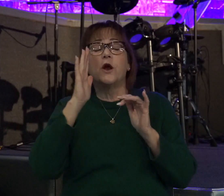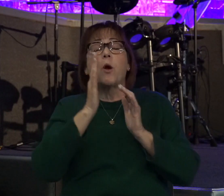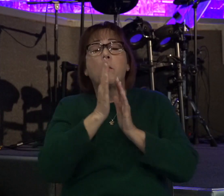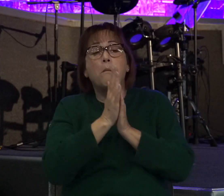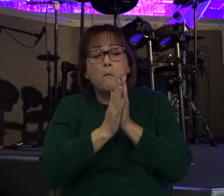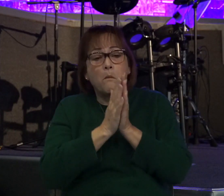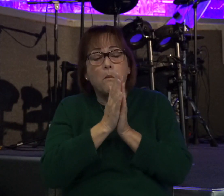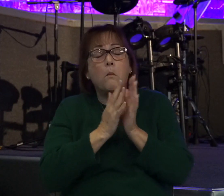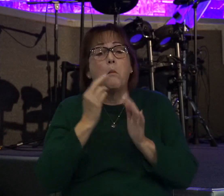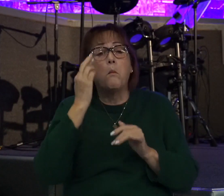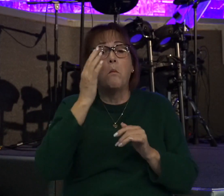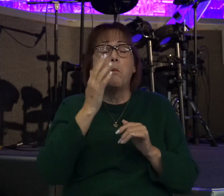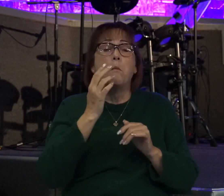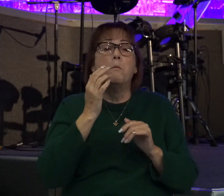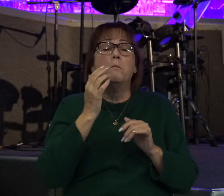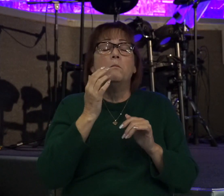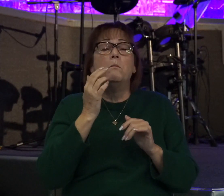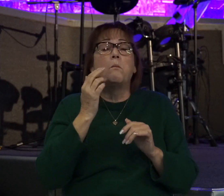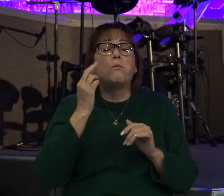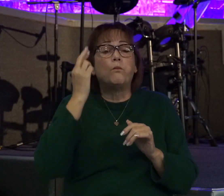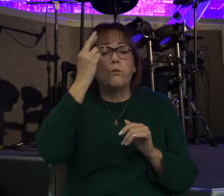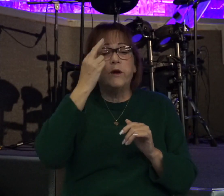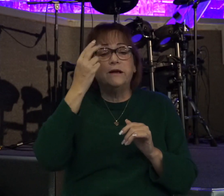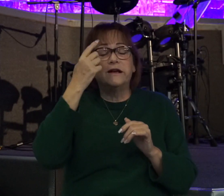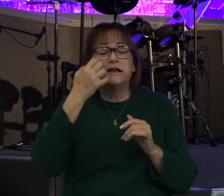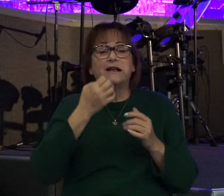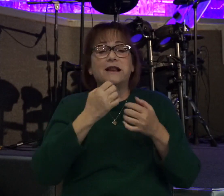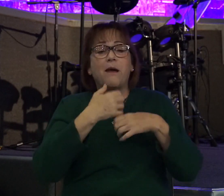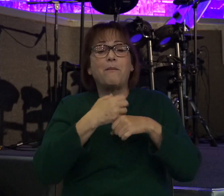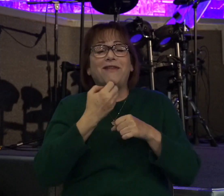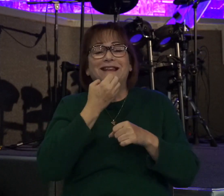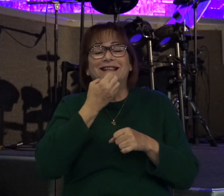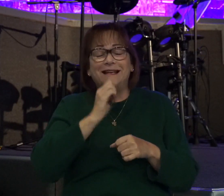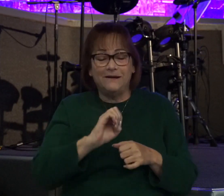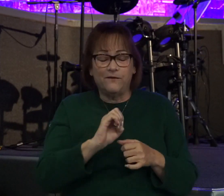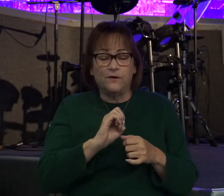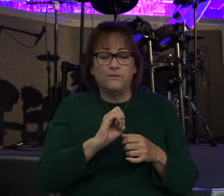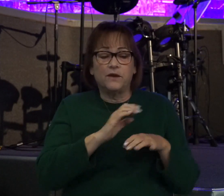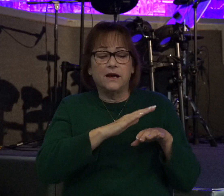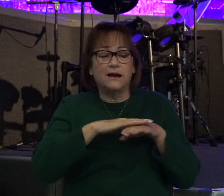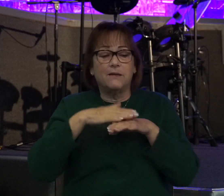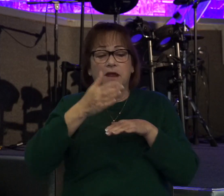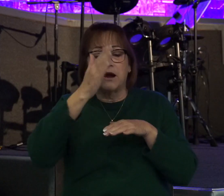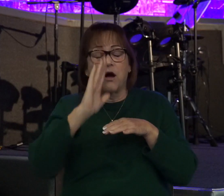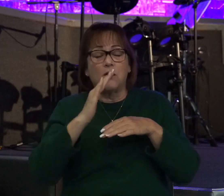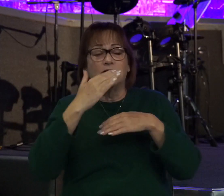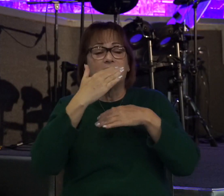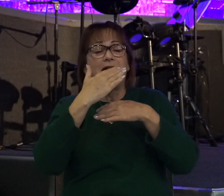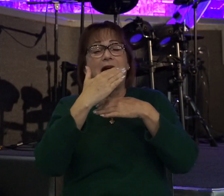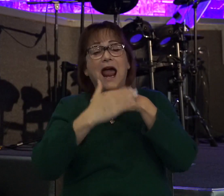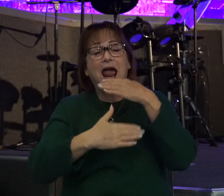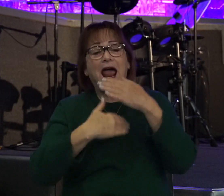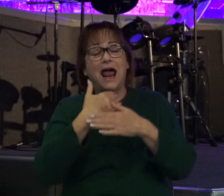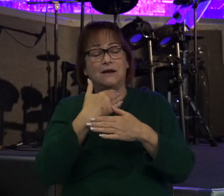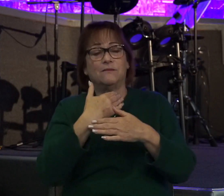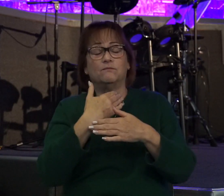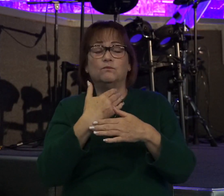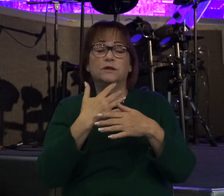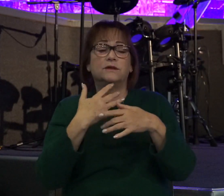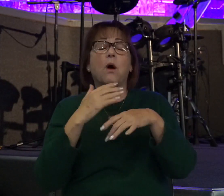especially evil. They claimed that God's hand was upon what they had done. Okay?